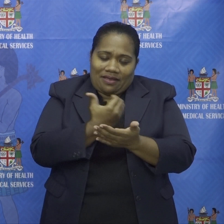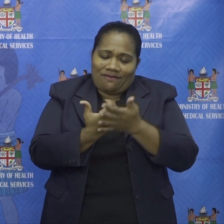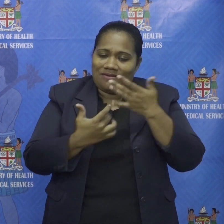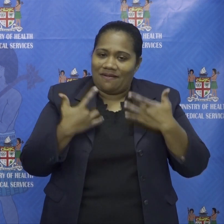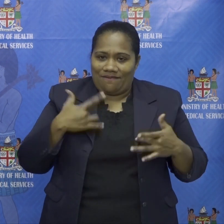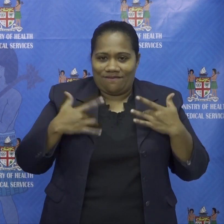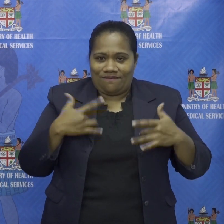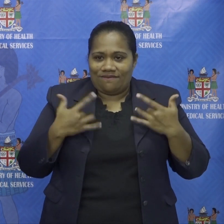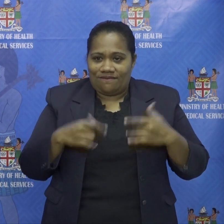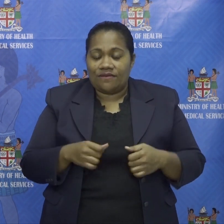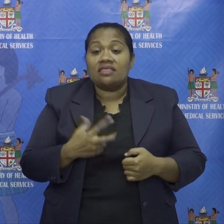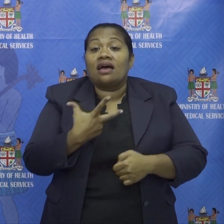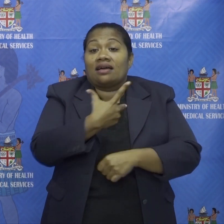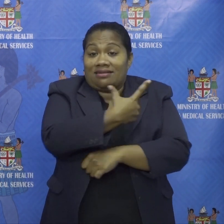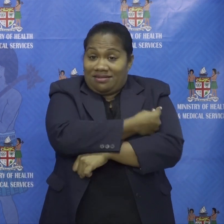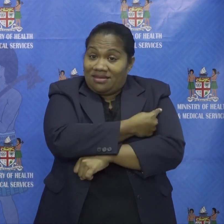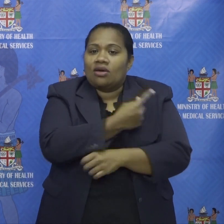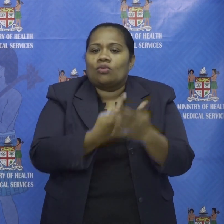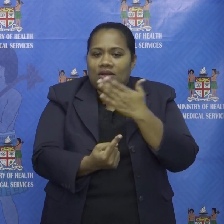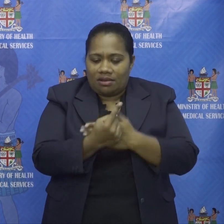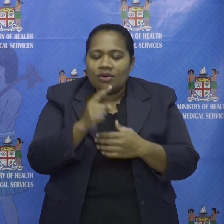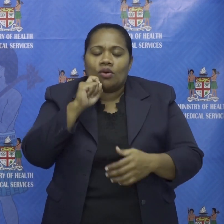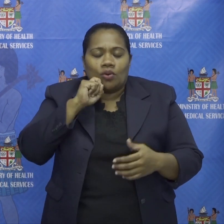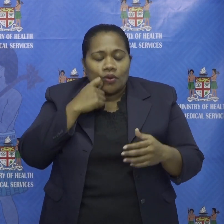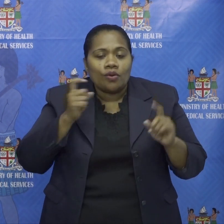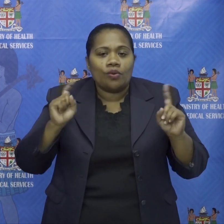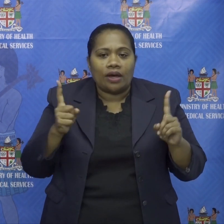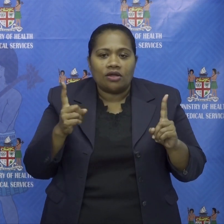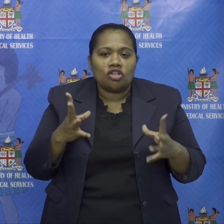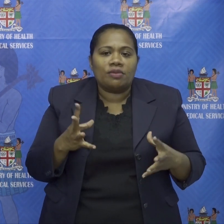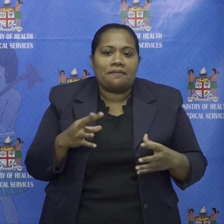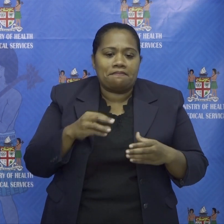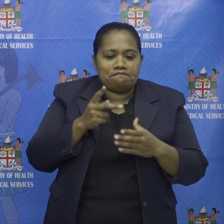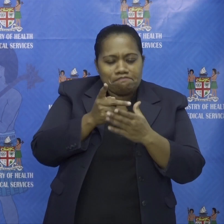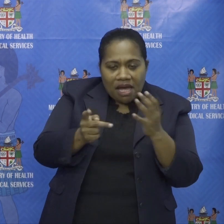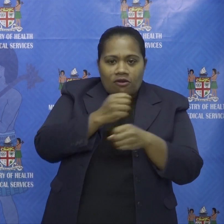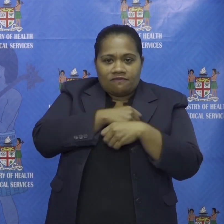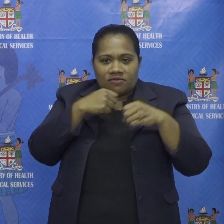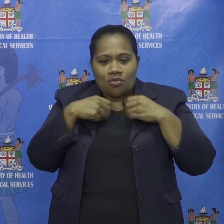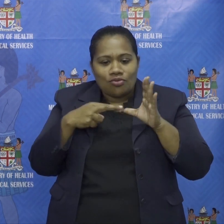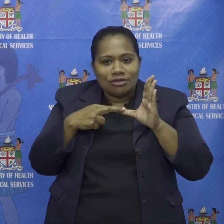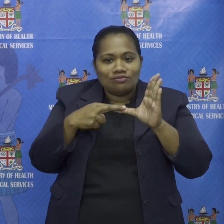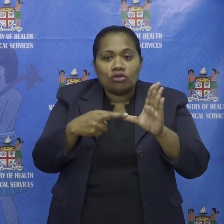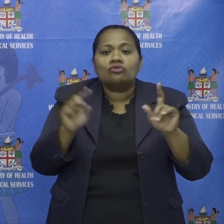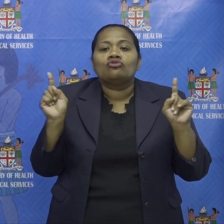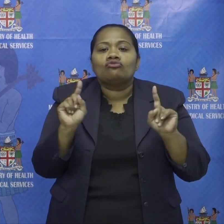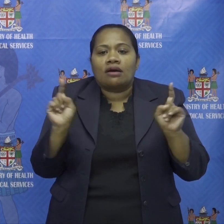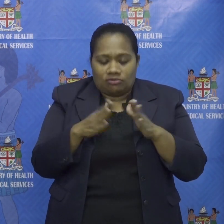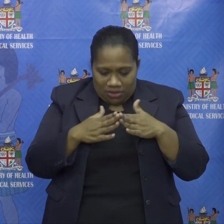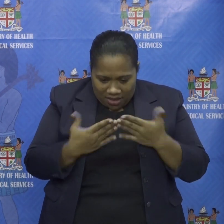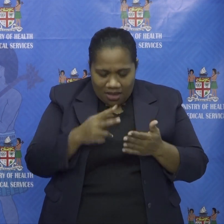the vaccination will have to be part of our response to a current surge